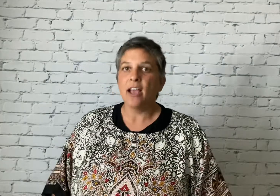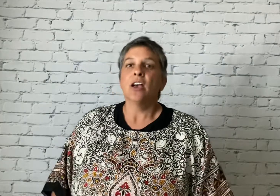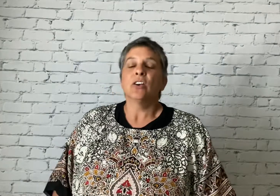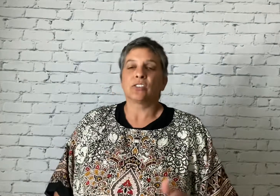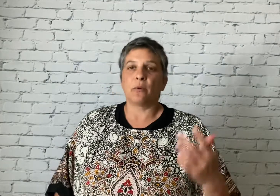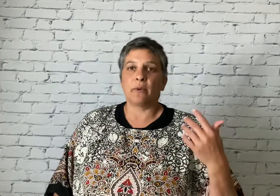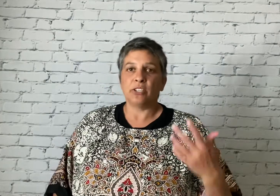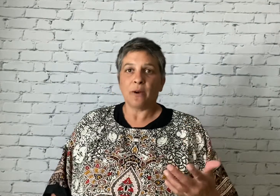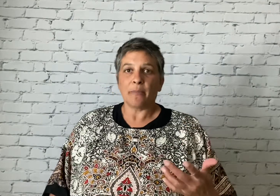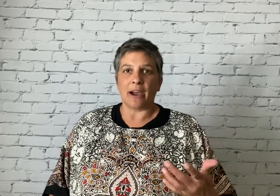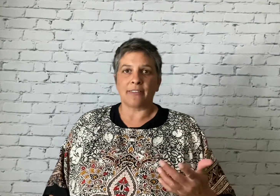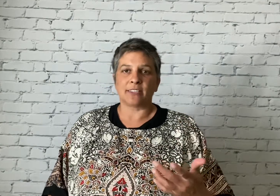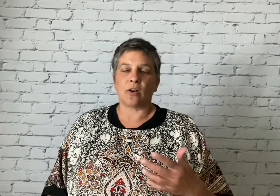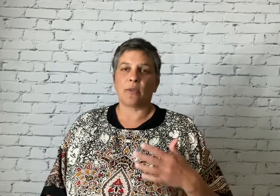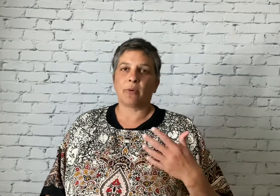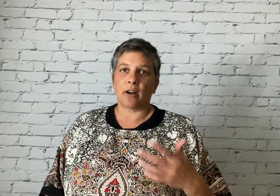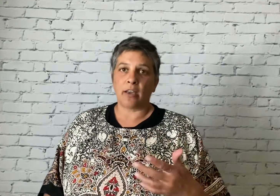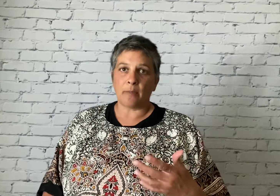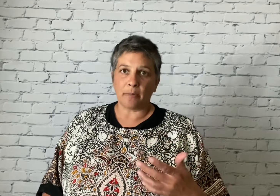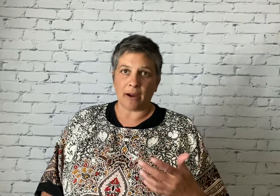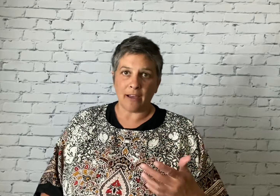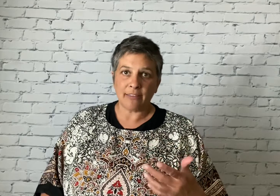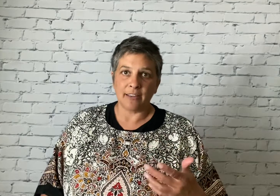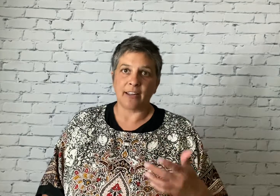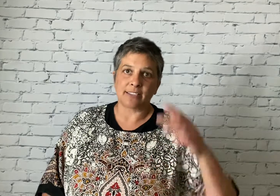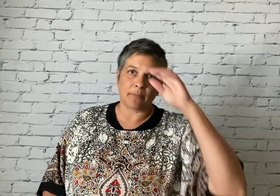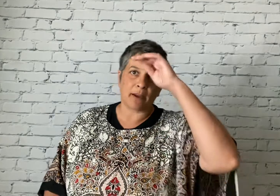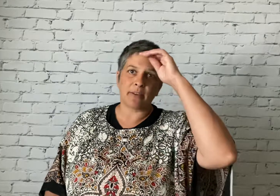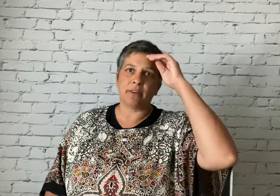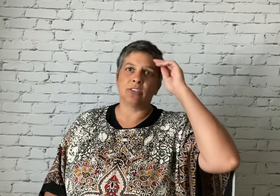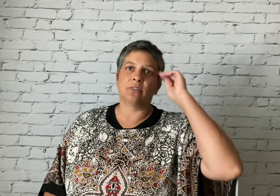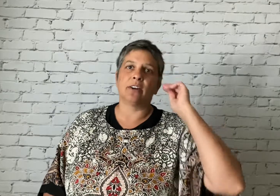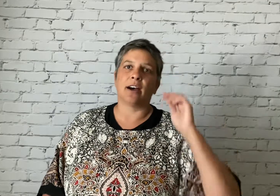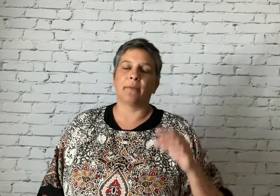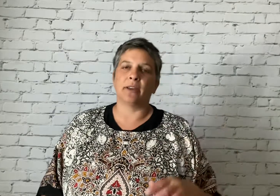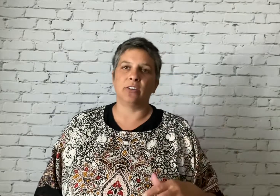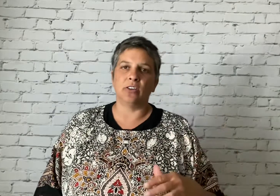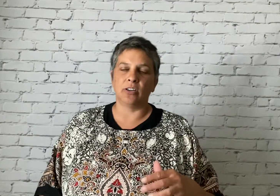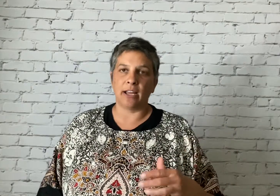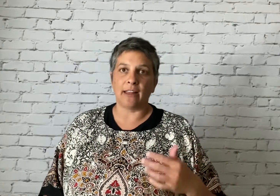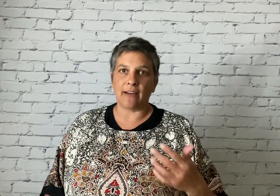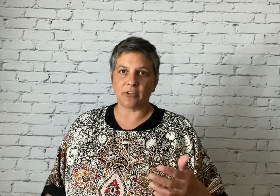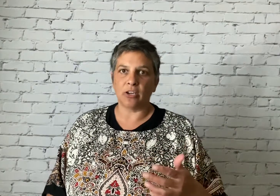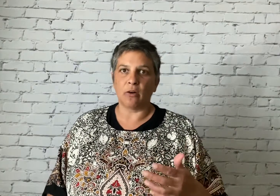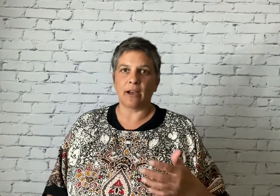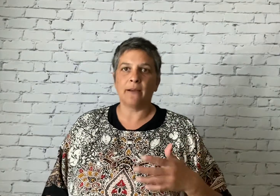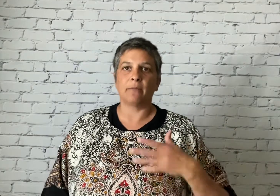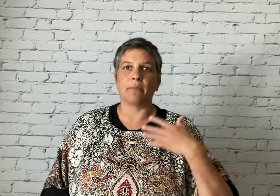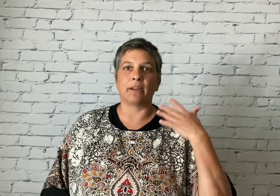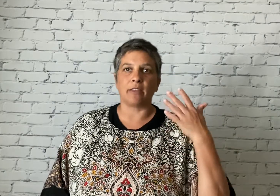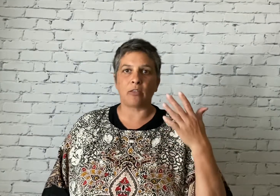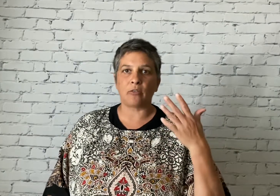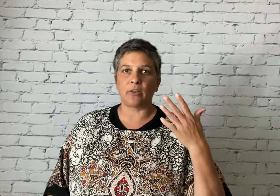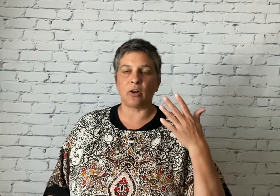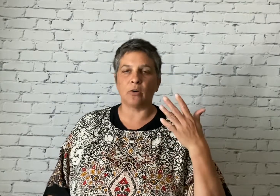so when we do our breath, it's called the pranayama breath, and it's a breath that we do in laughter yoga. We breathe in through the nose,